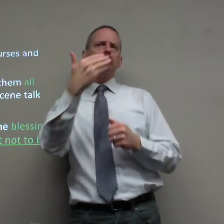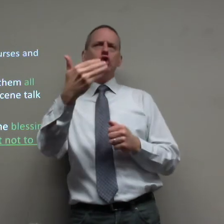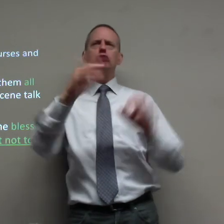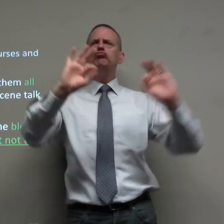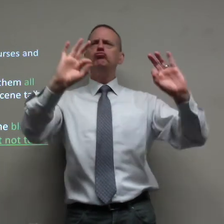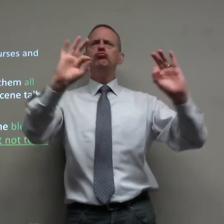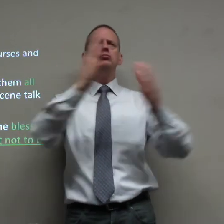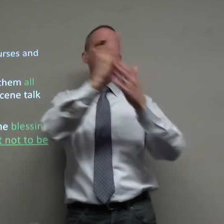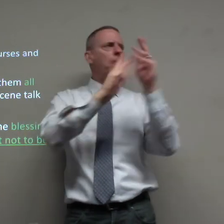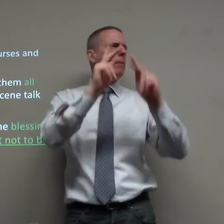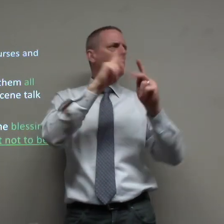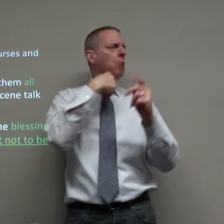most people are good